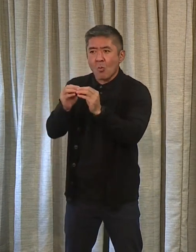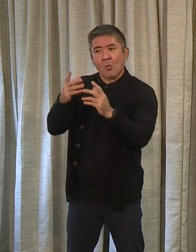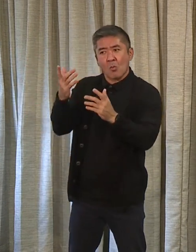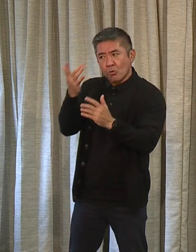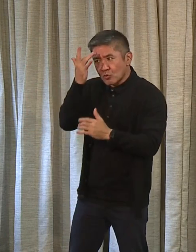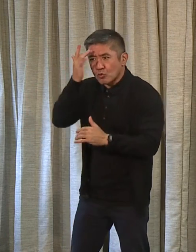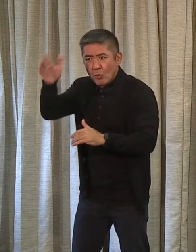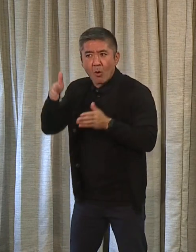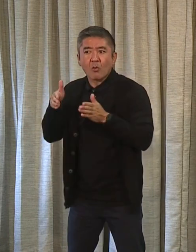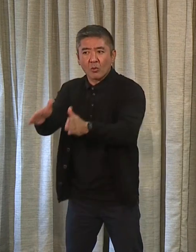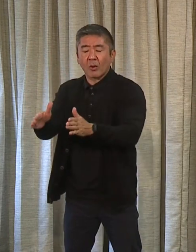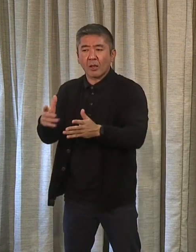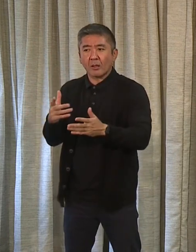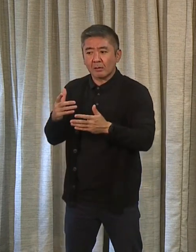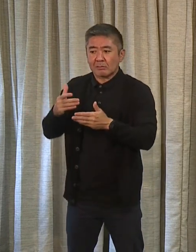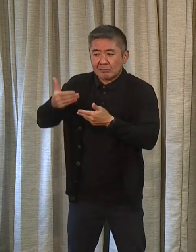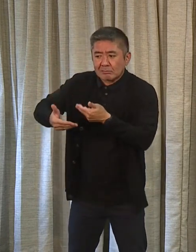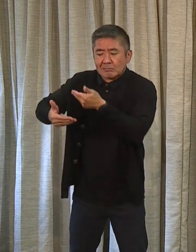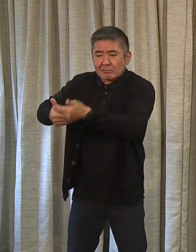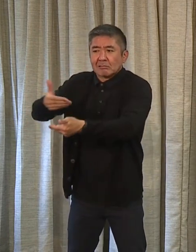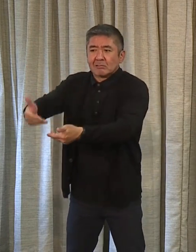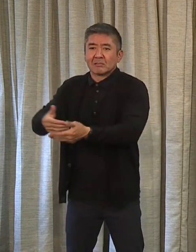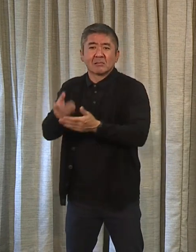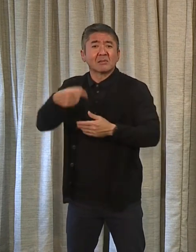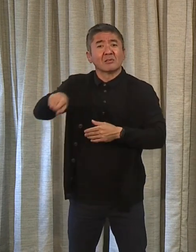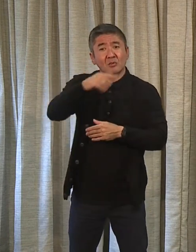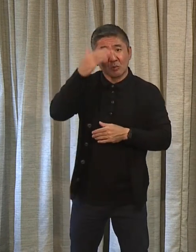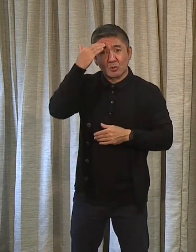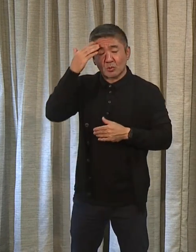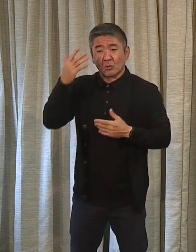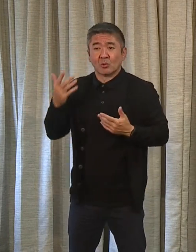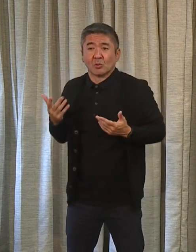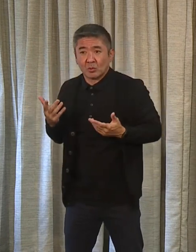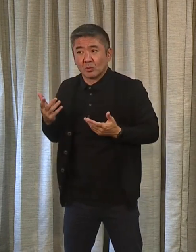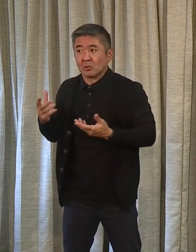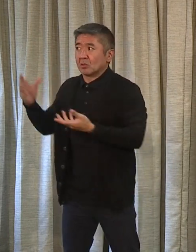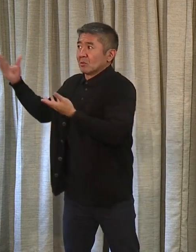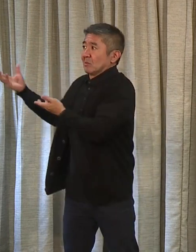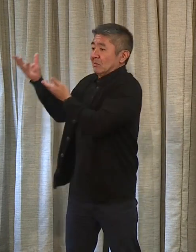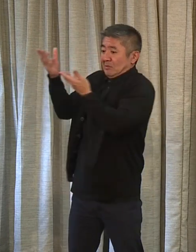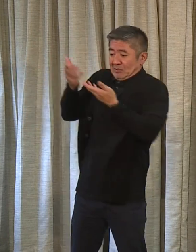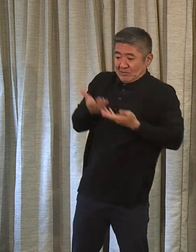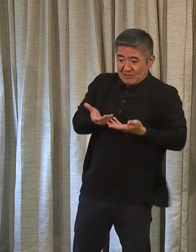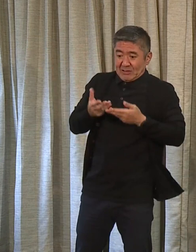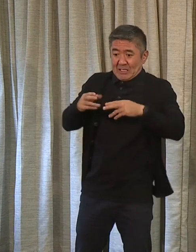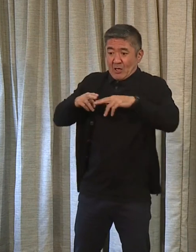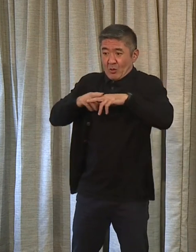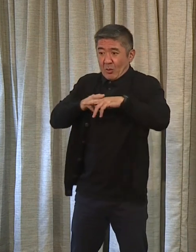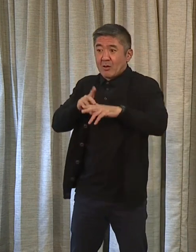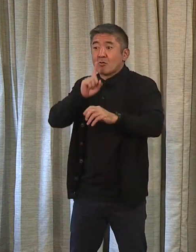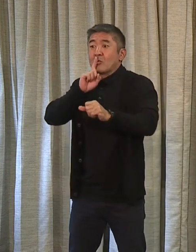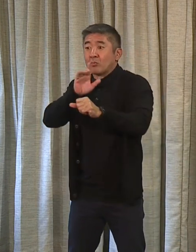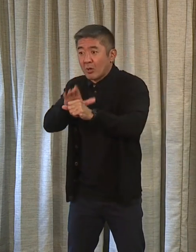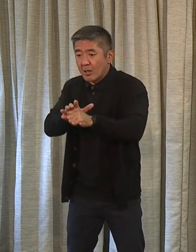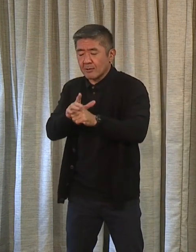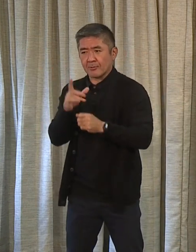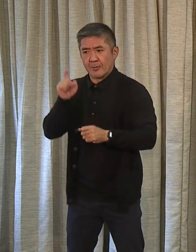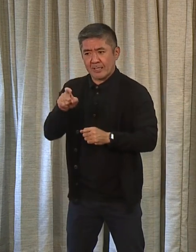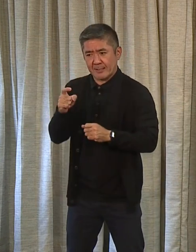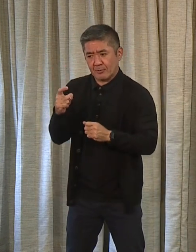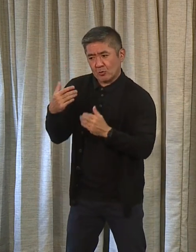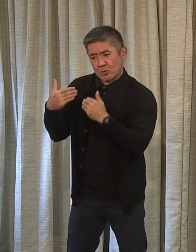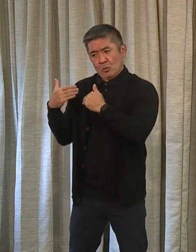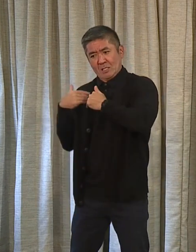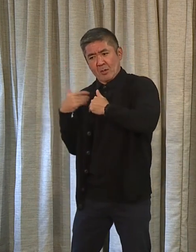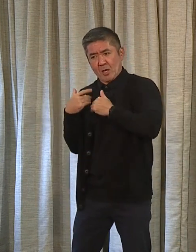we're steady as we go. You know, as you all know, we were given a handoff on rail. What we promised was better fiscal responsibility, and I feel